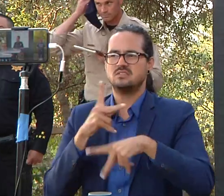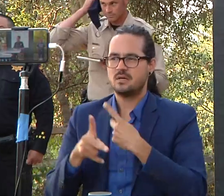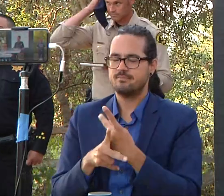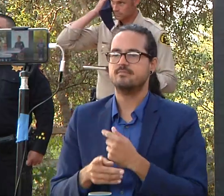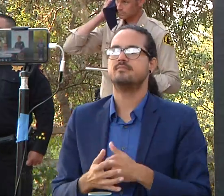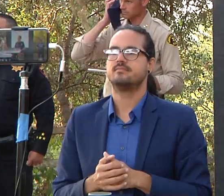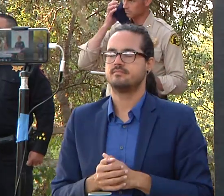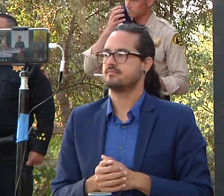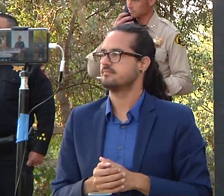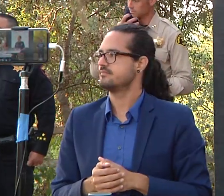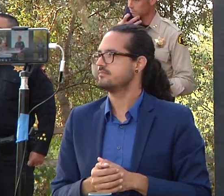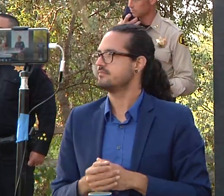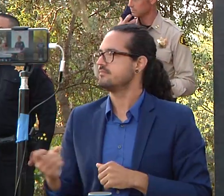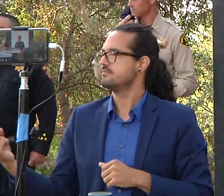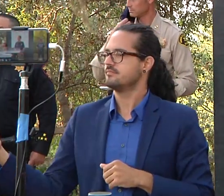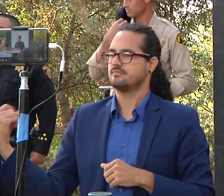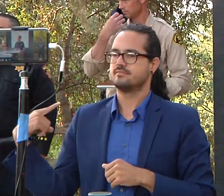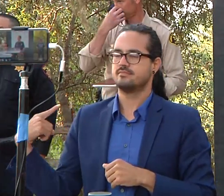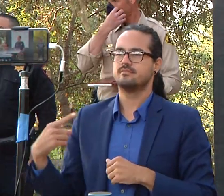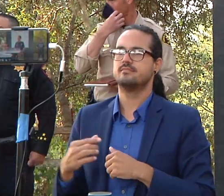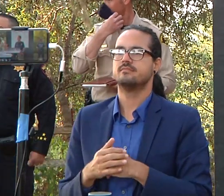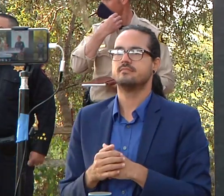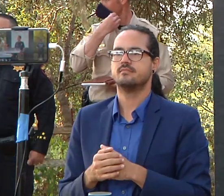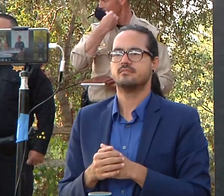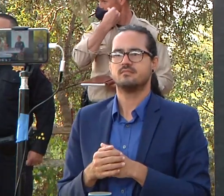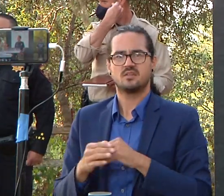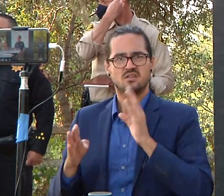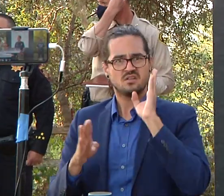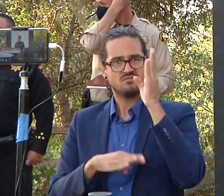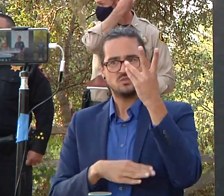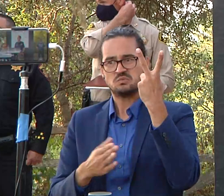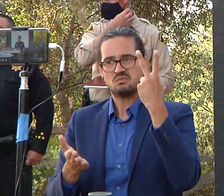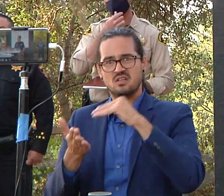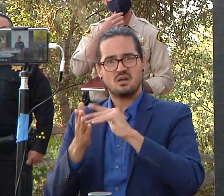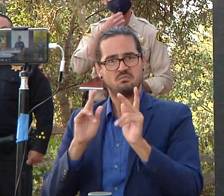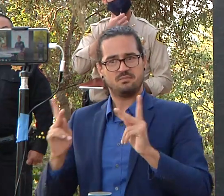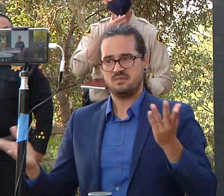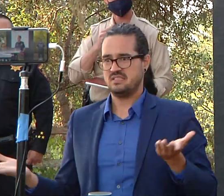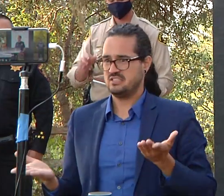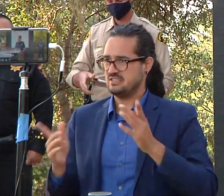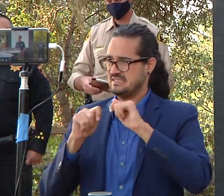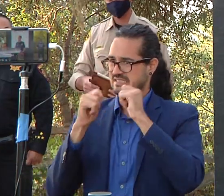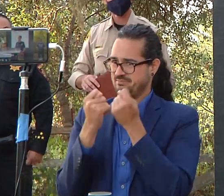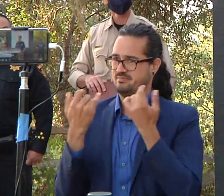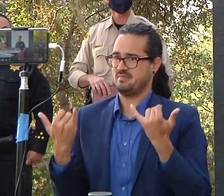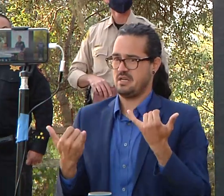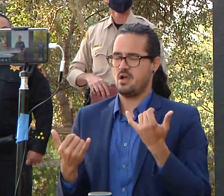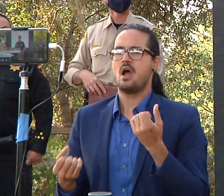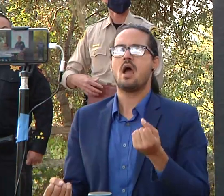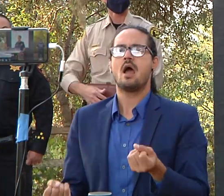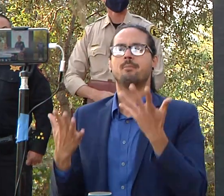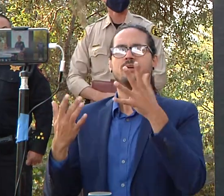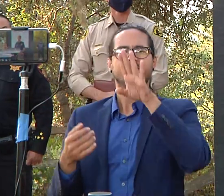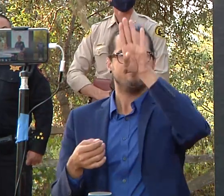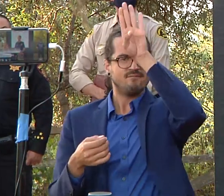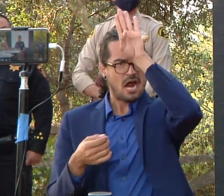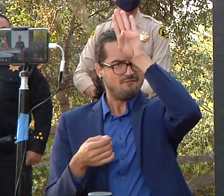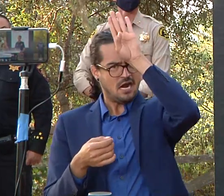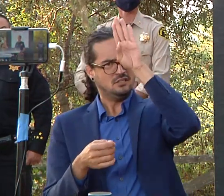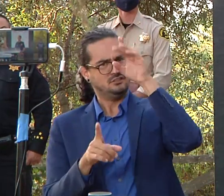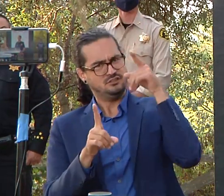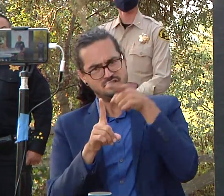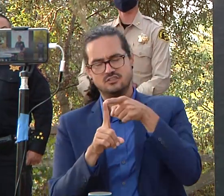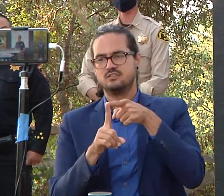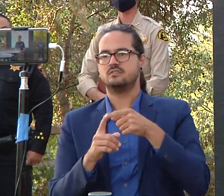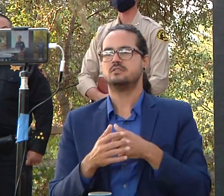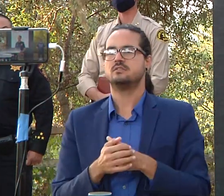uh so more than 2000 personnel on the incident how many of those are firefighters yeah so the 2000 the question was of the 2000 personnel on the line